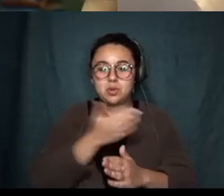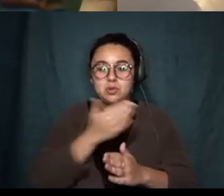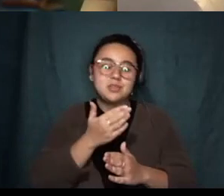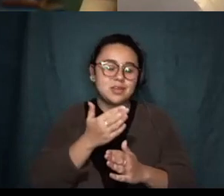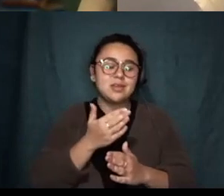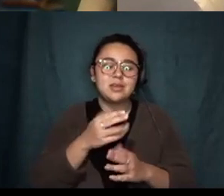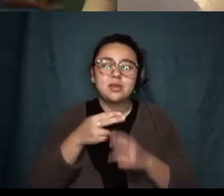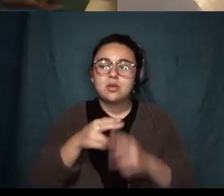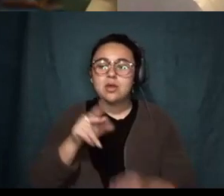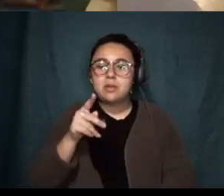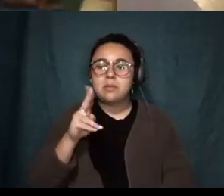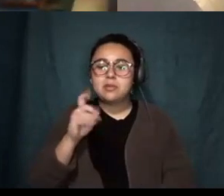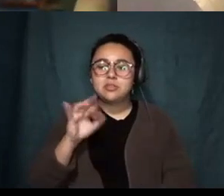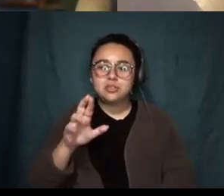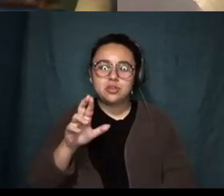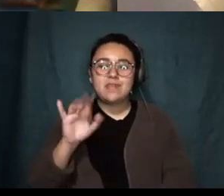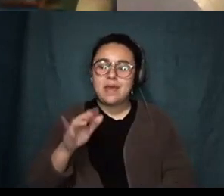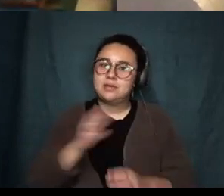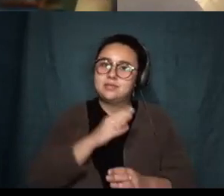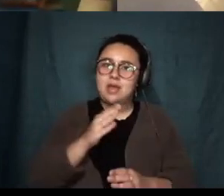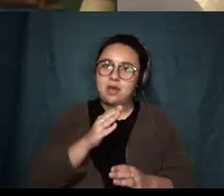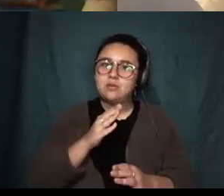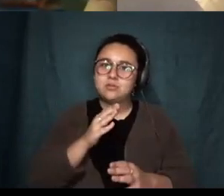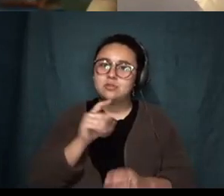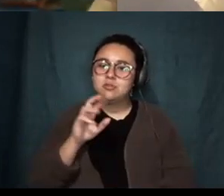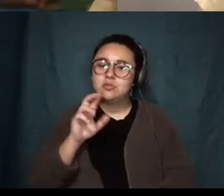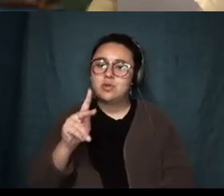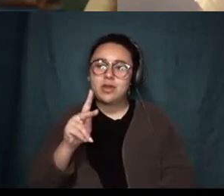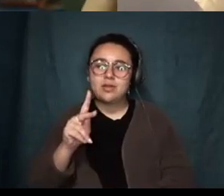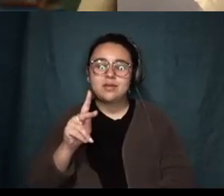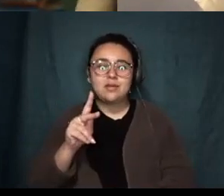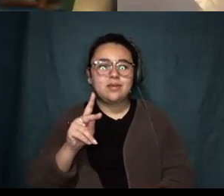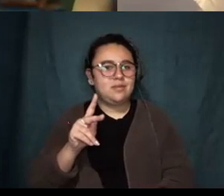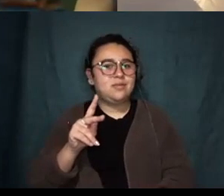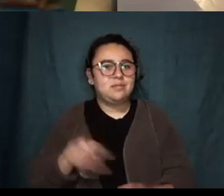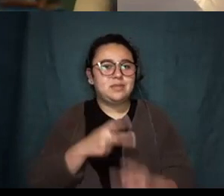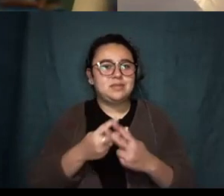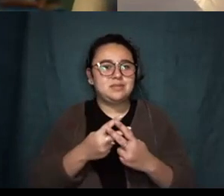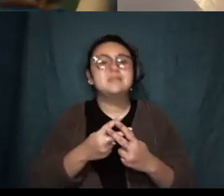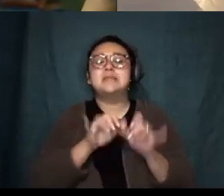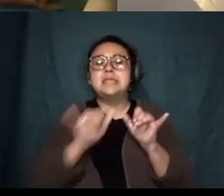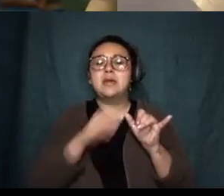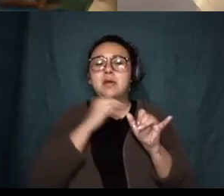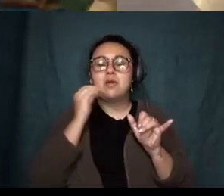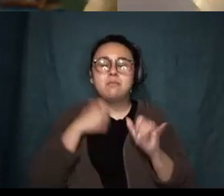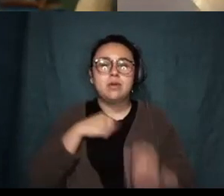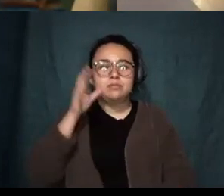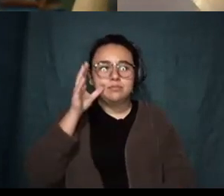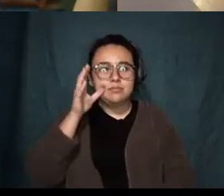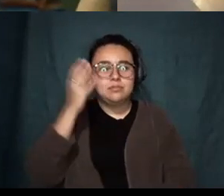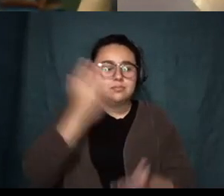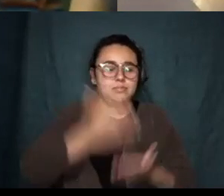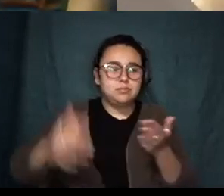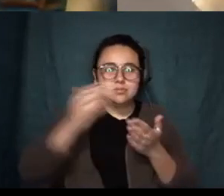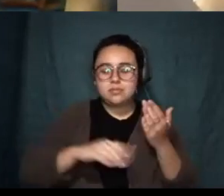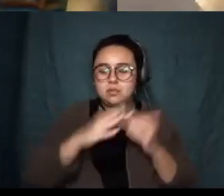pandemic um and as twee as that is it's just the truth I have listened to that album uh more times than